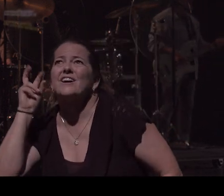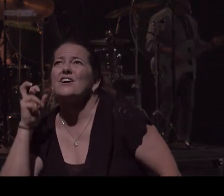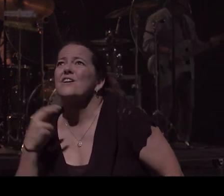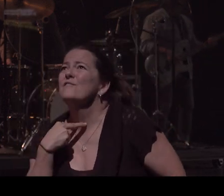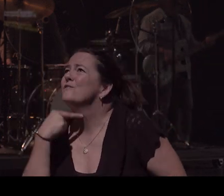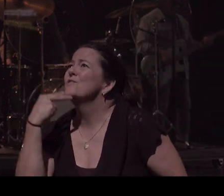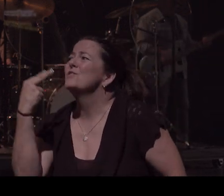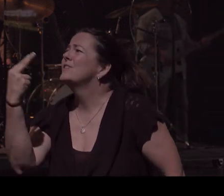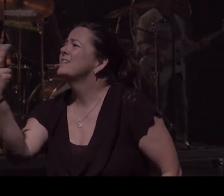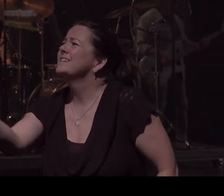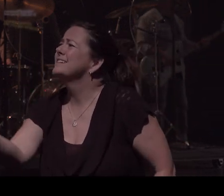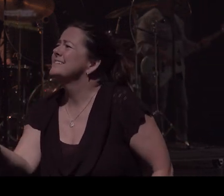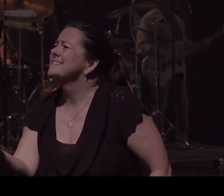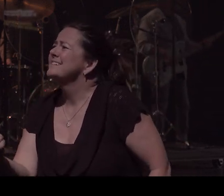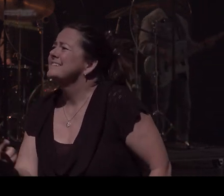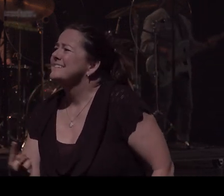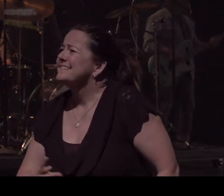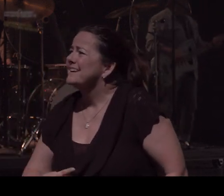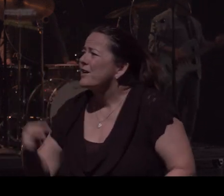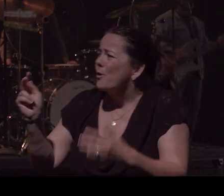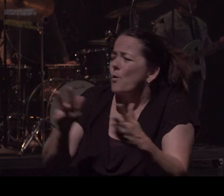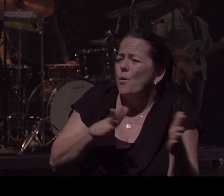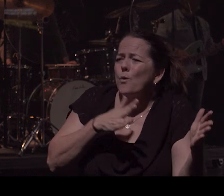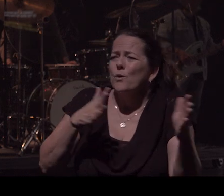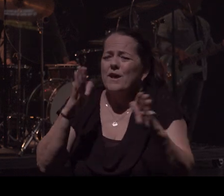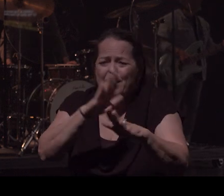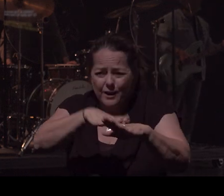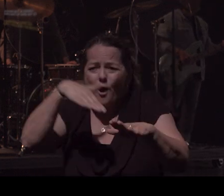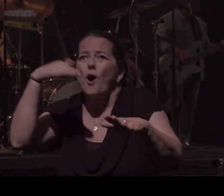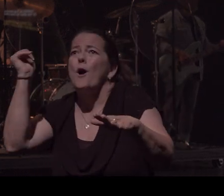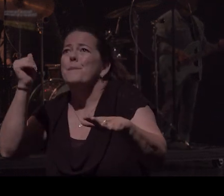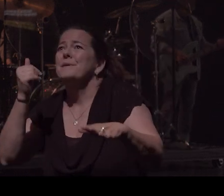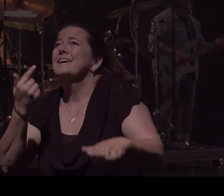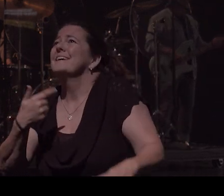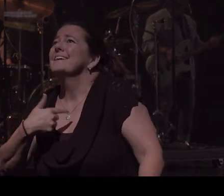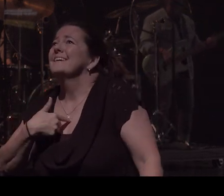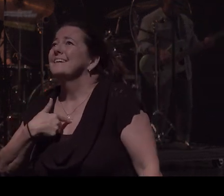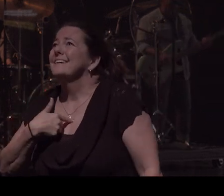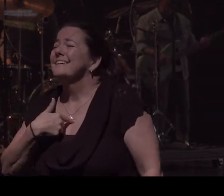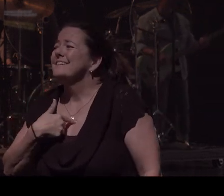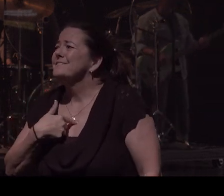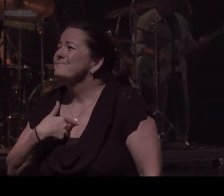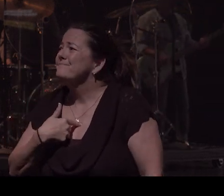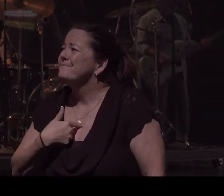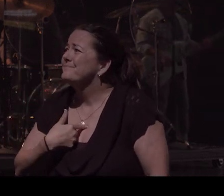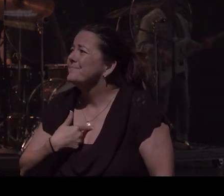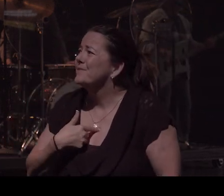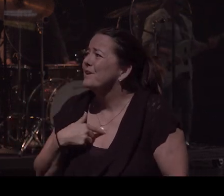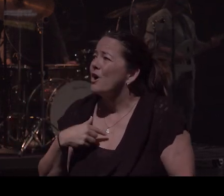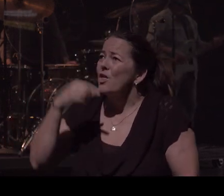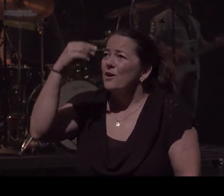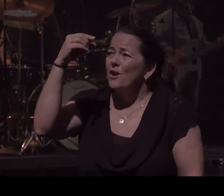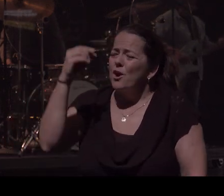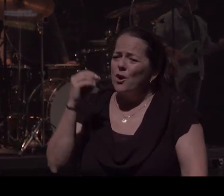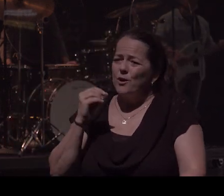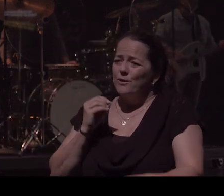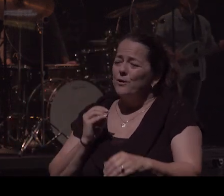in the rhythm of the wind to call me out You would cross an ocean,